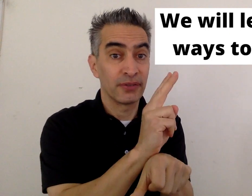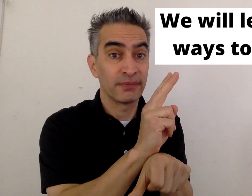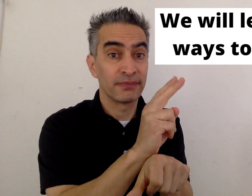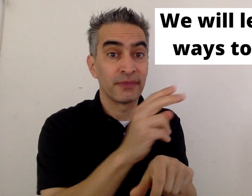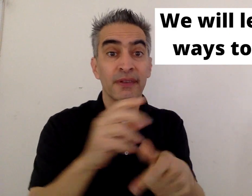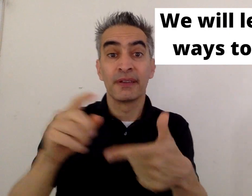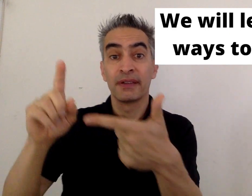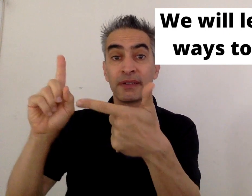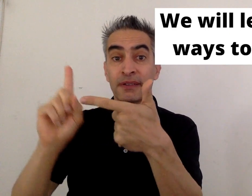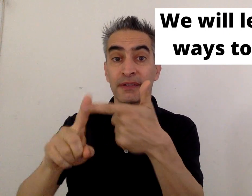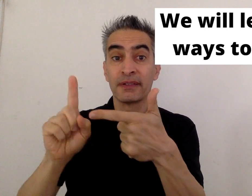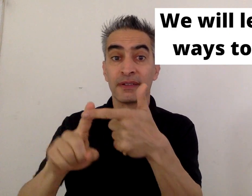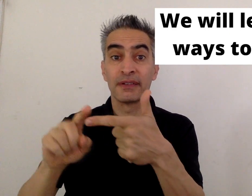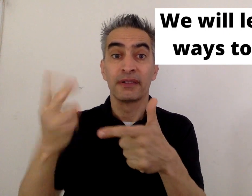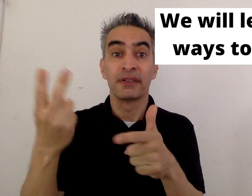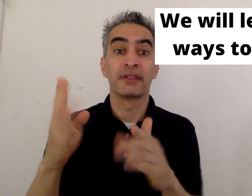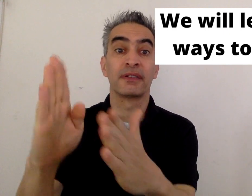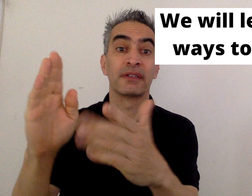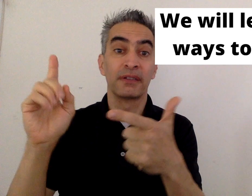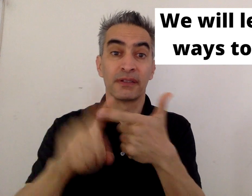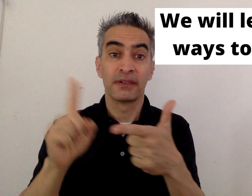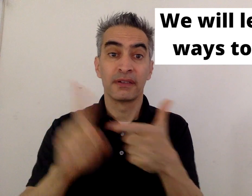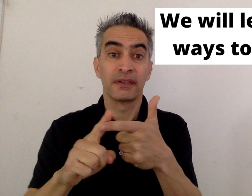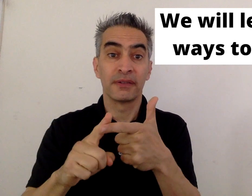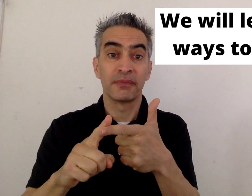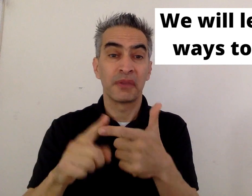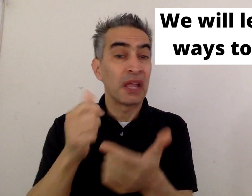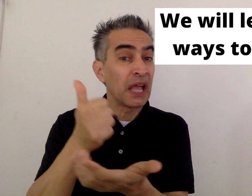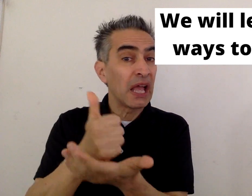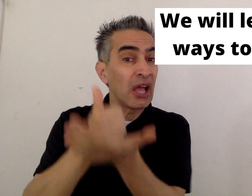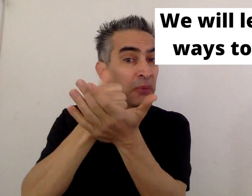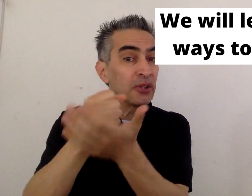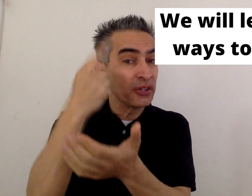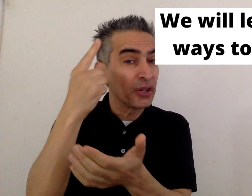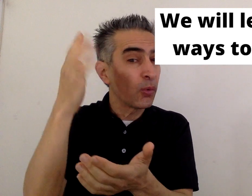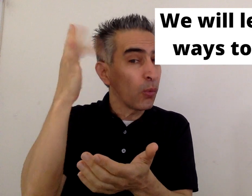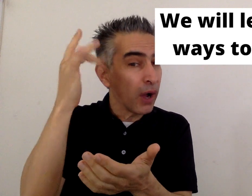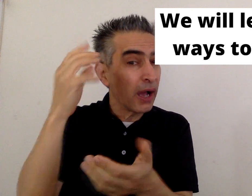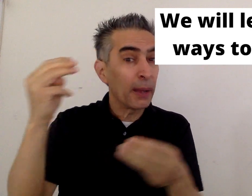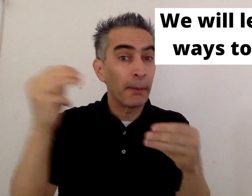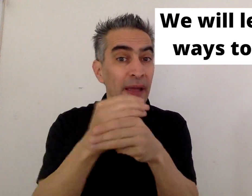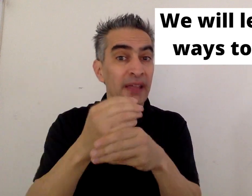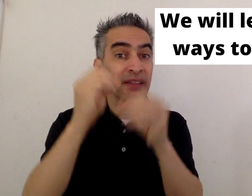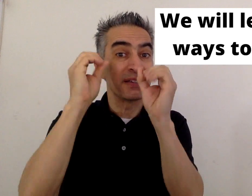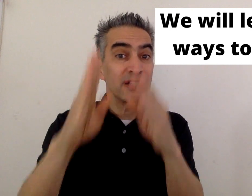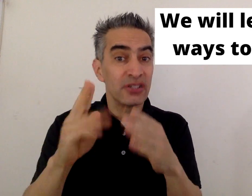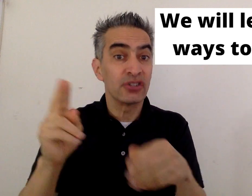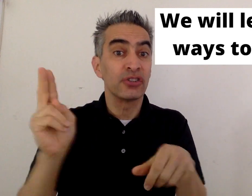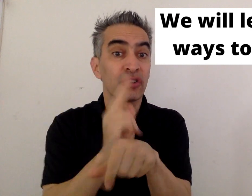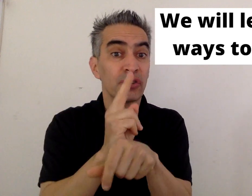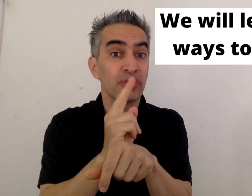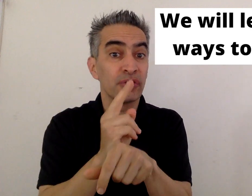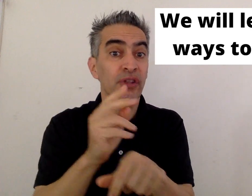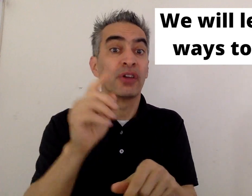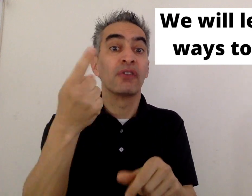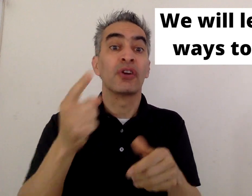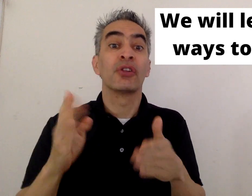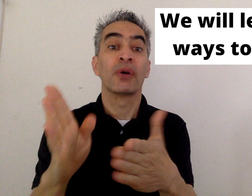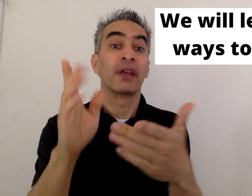use. The second way helps you understand why math teachers use